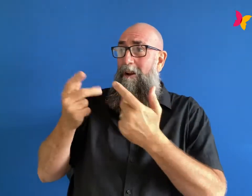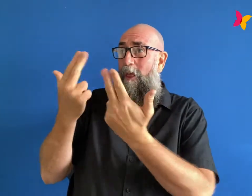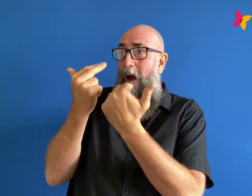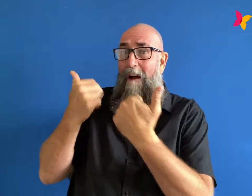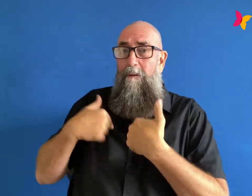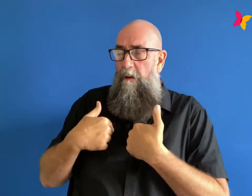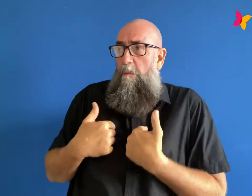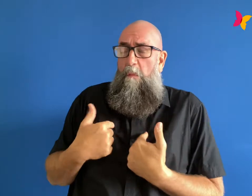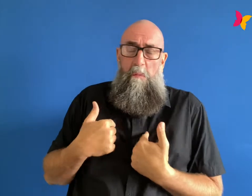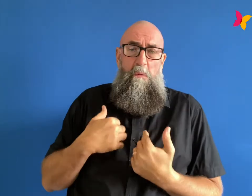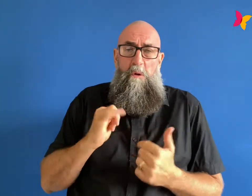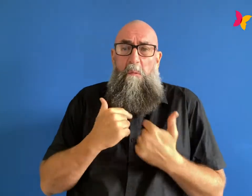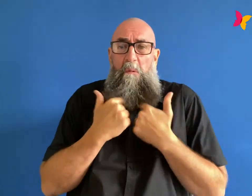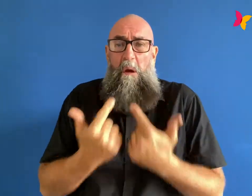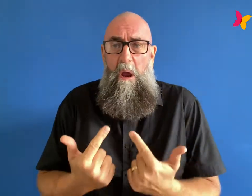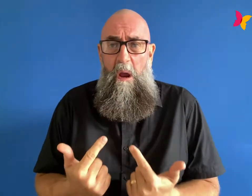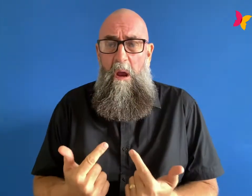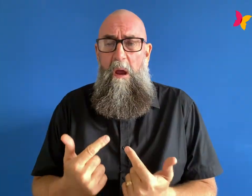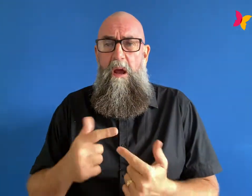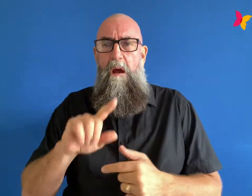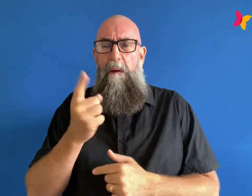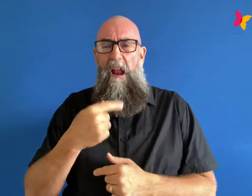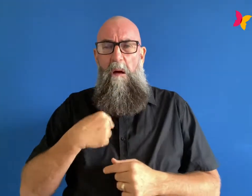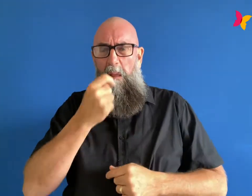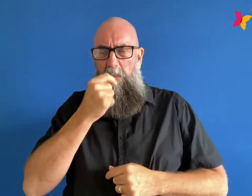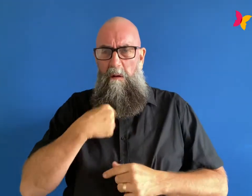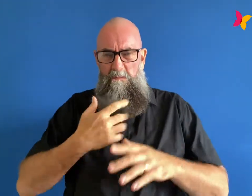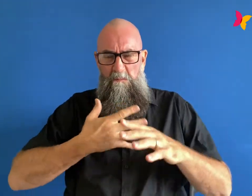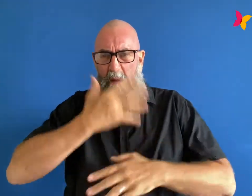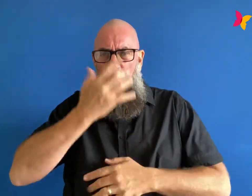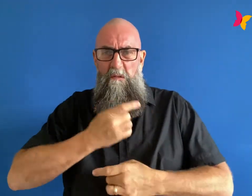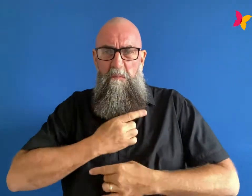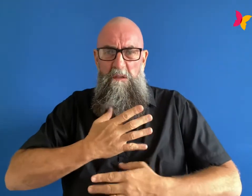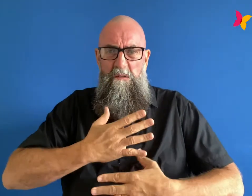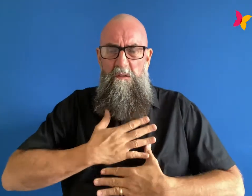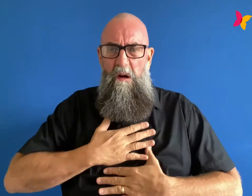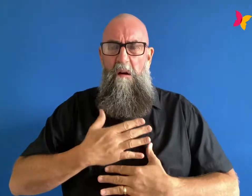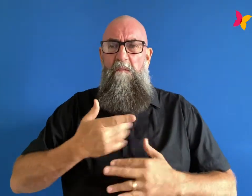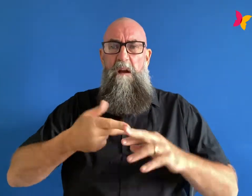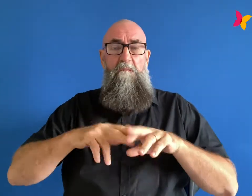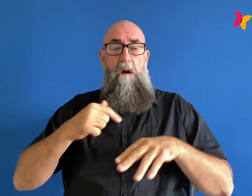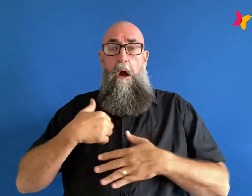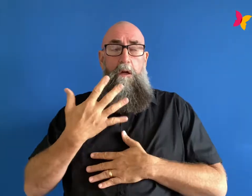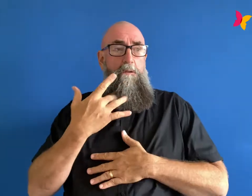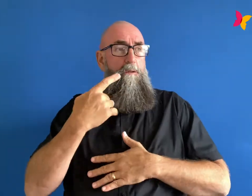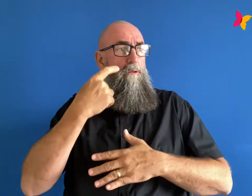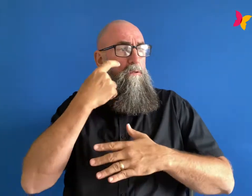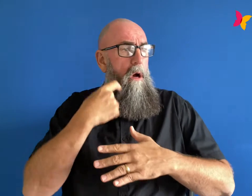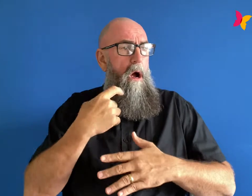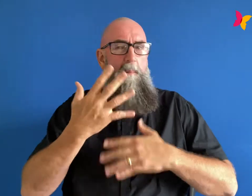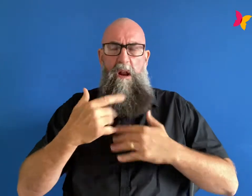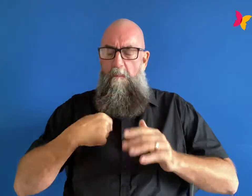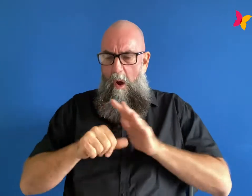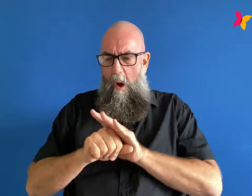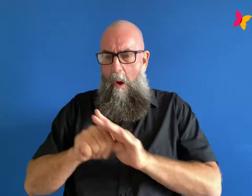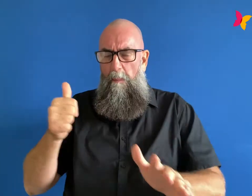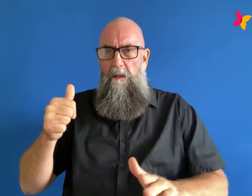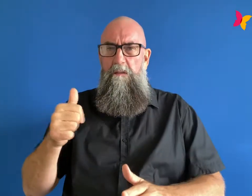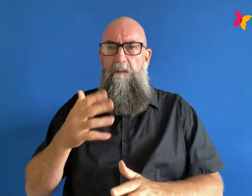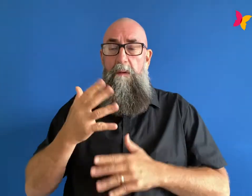and i am so disgusted by myself if i'm trying you're useless my own head and thoughts are worse than what anyone else could ever throw at me i